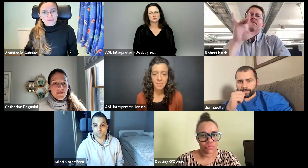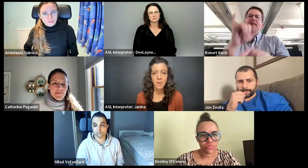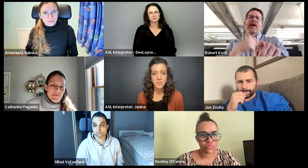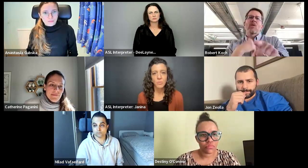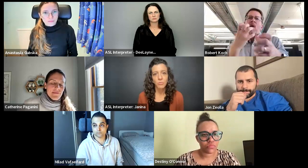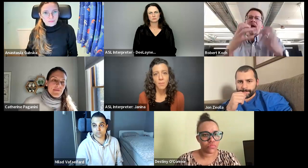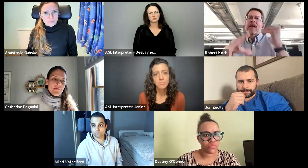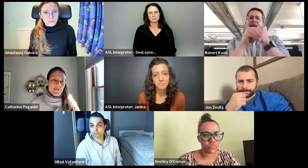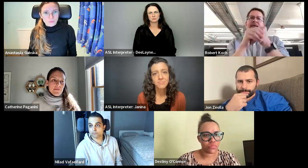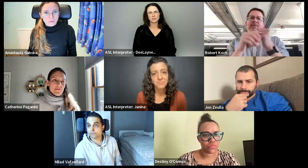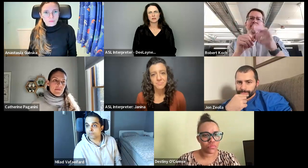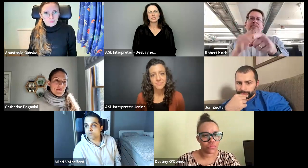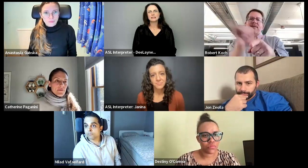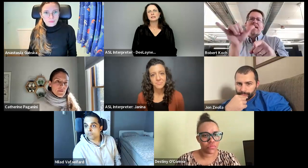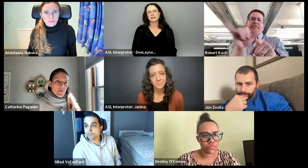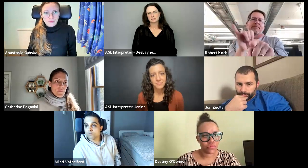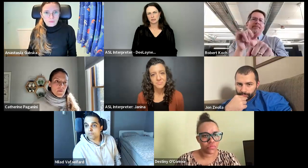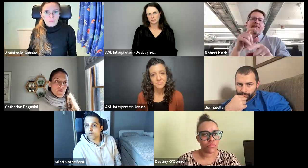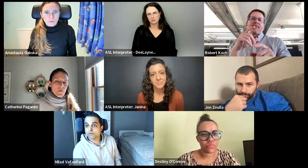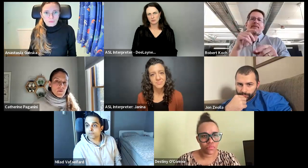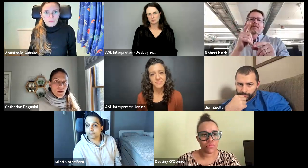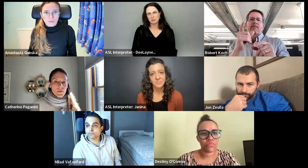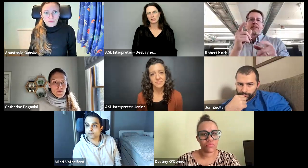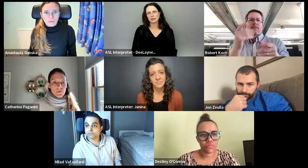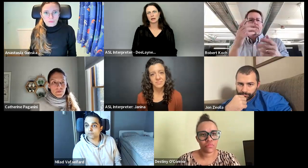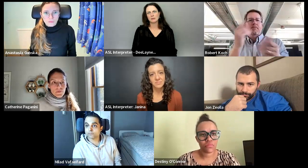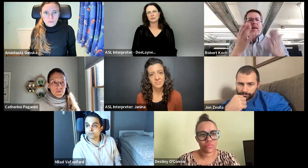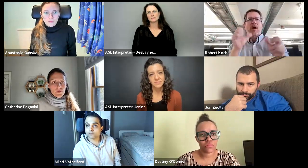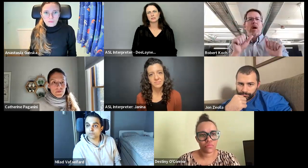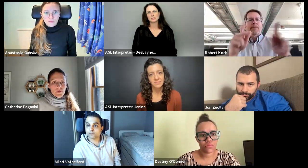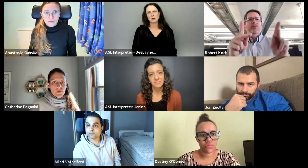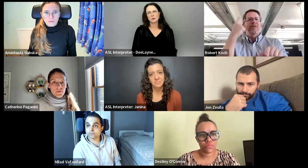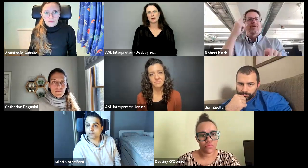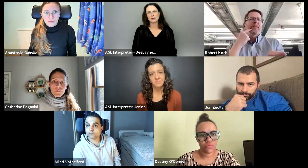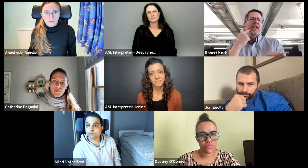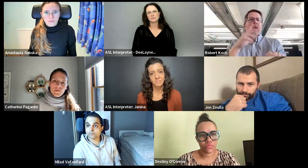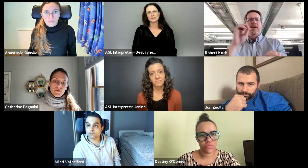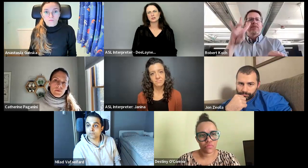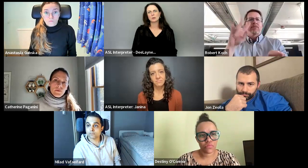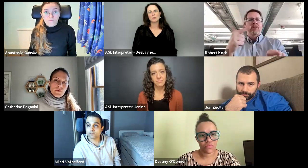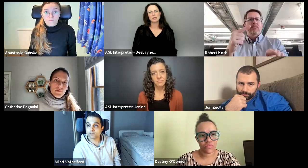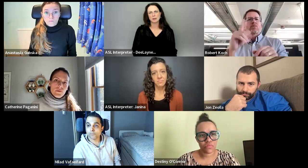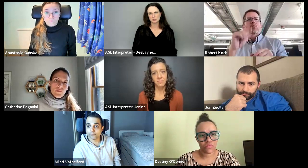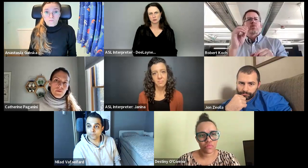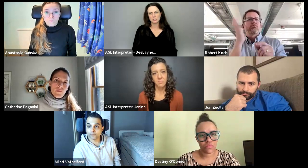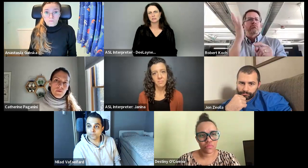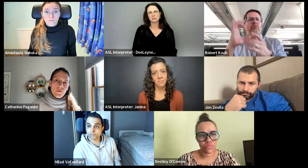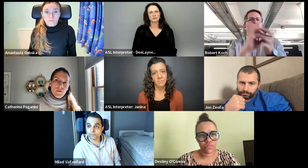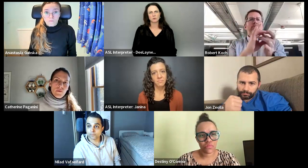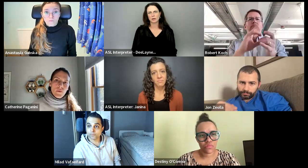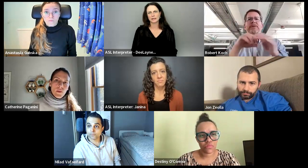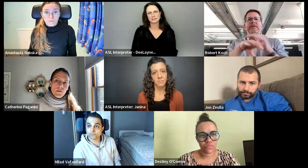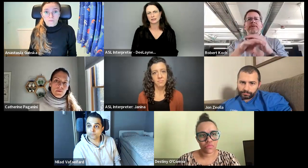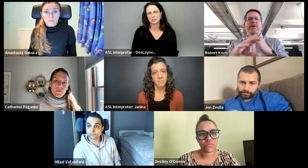kind of brainstorm with Rob. Yes. And Rob speaking, um, you know, there will be opportunities